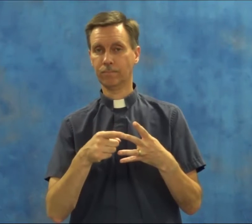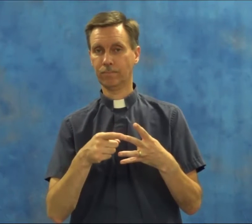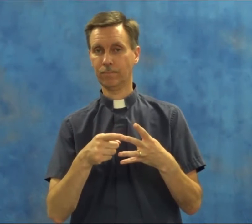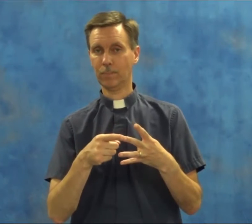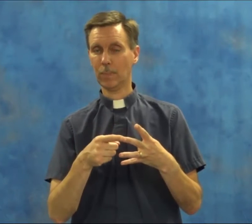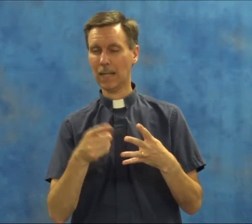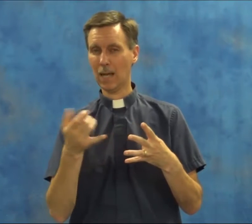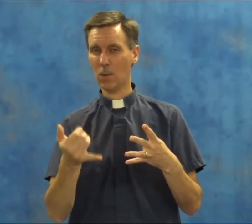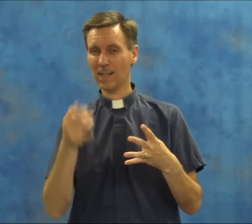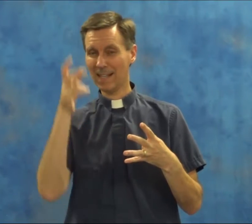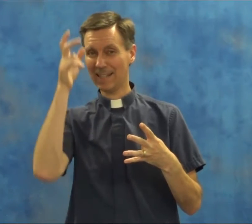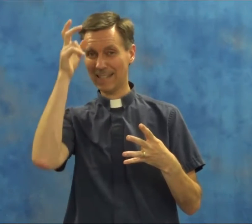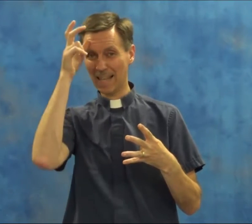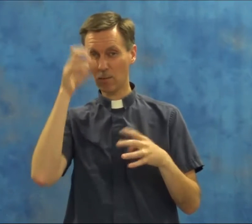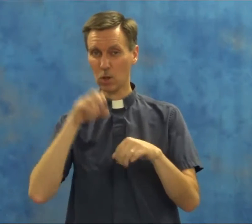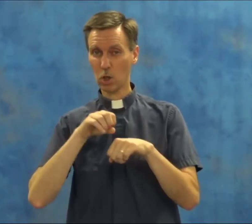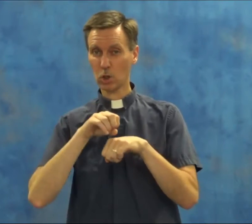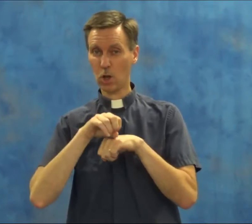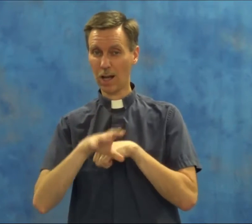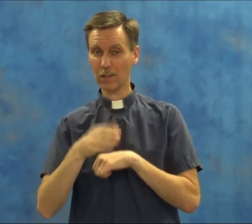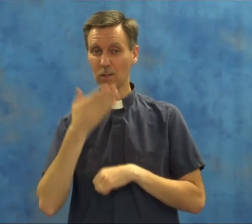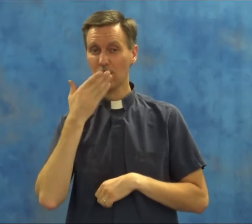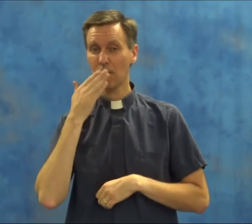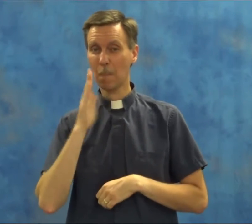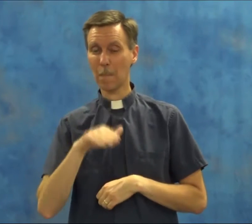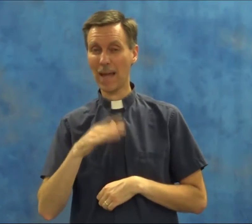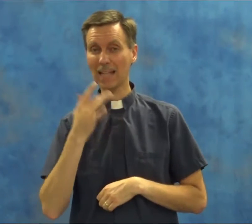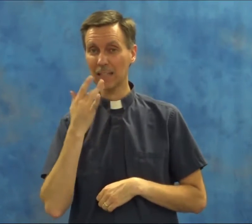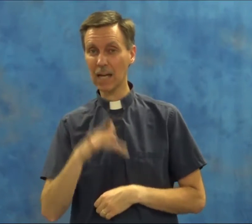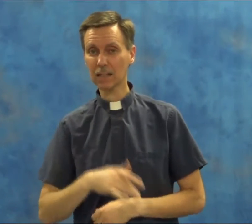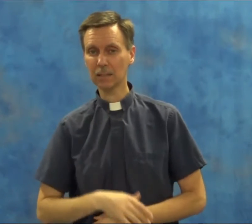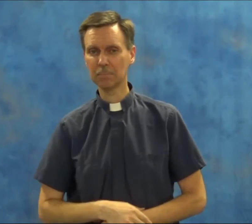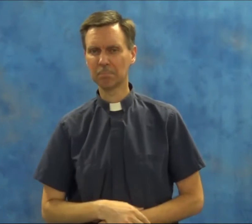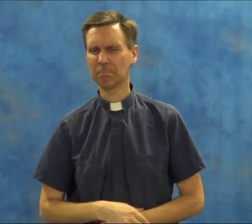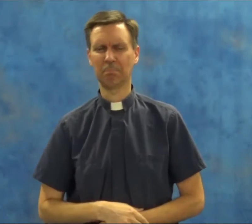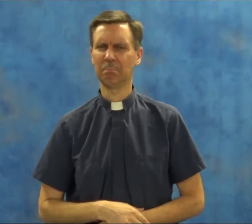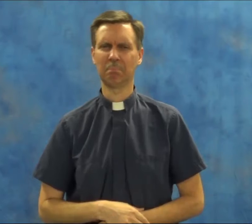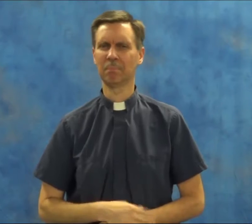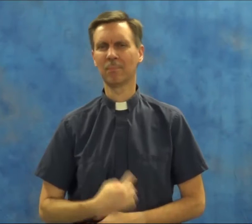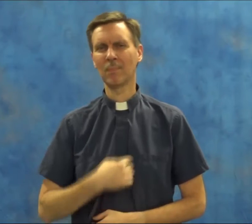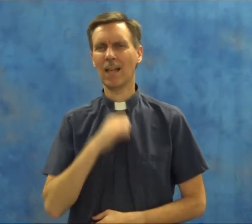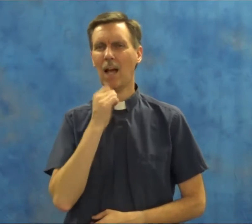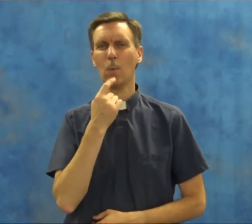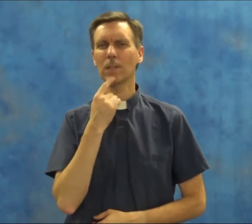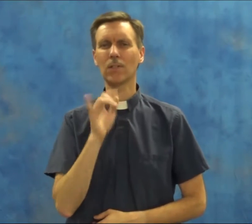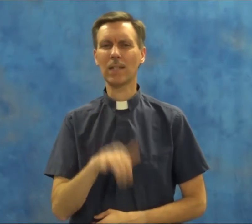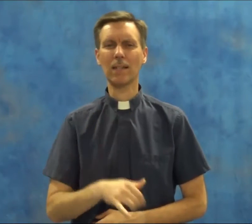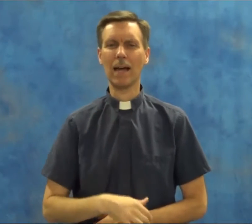But now, the devil causes bad luck? I wouldn't say that.